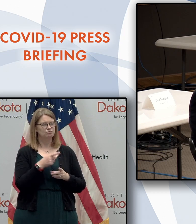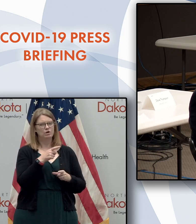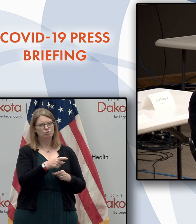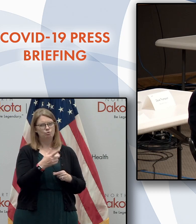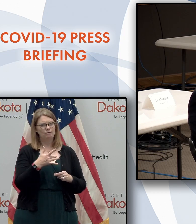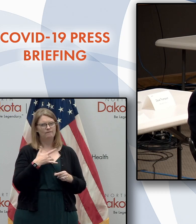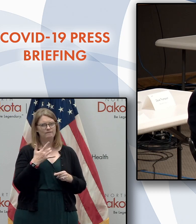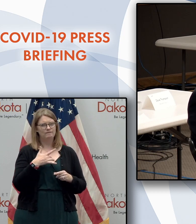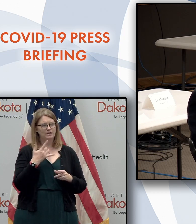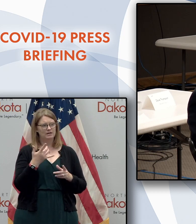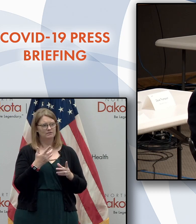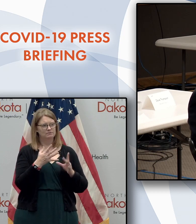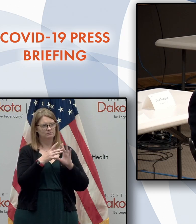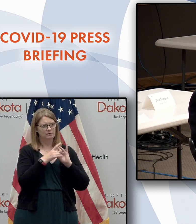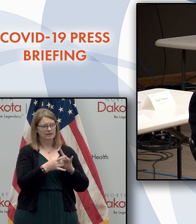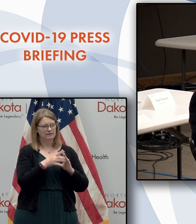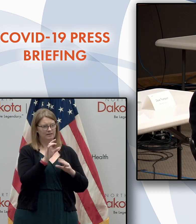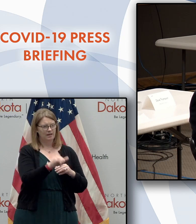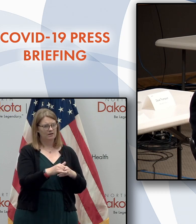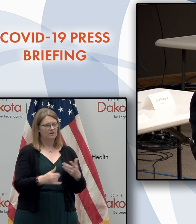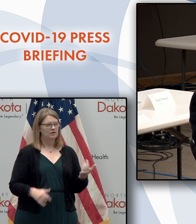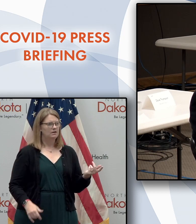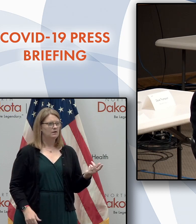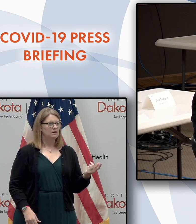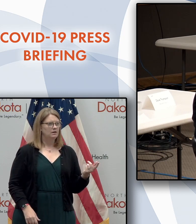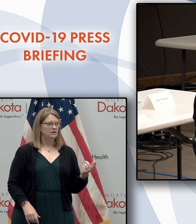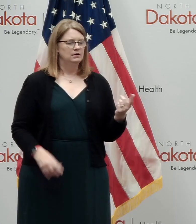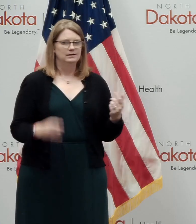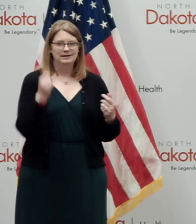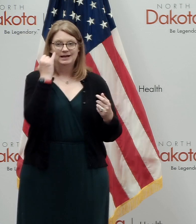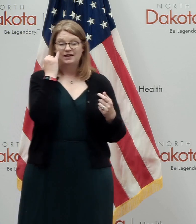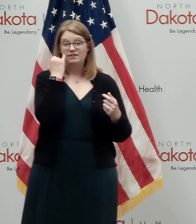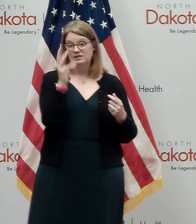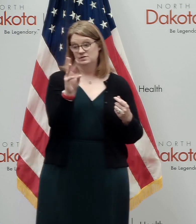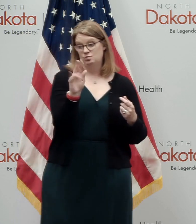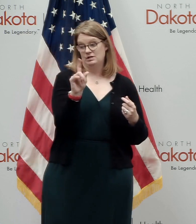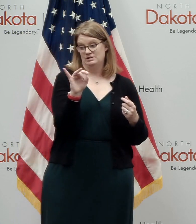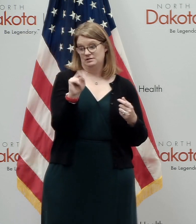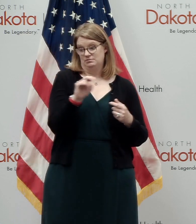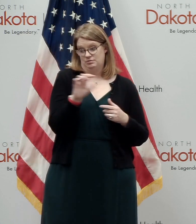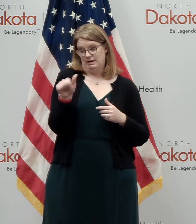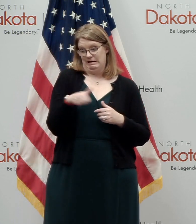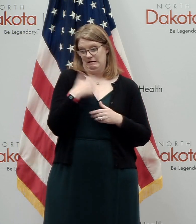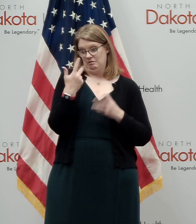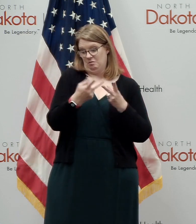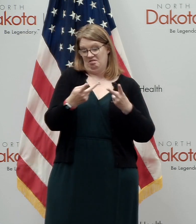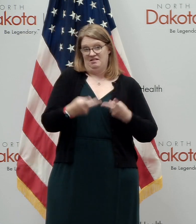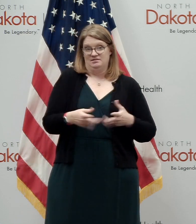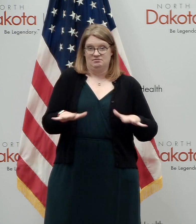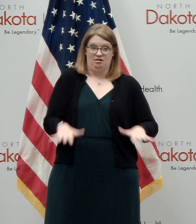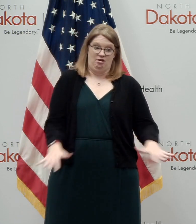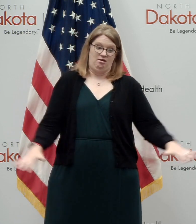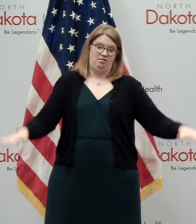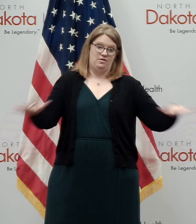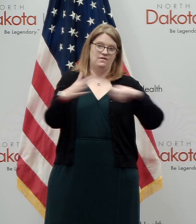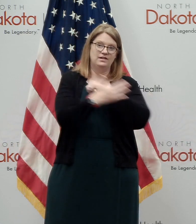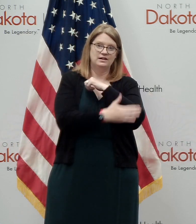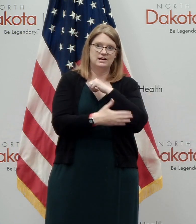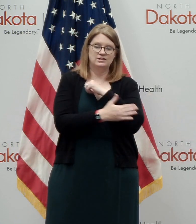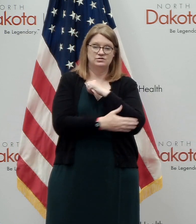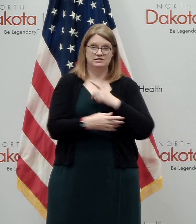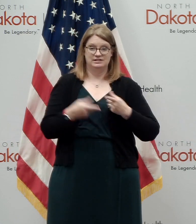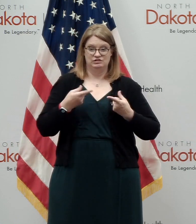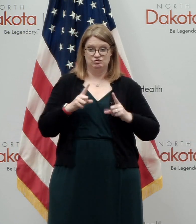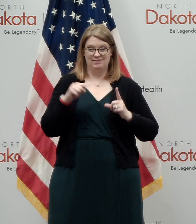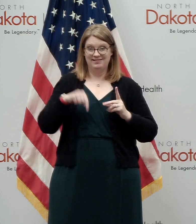feel in regards to this. Well, I think whether it's Williston or any place in the country, you know, parenting during a time of